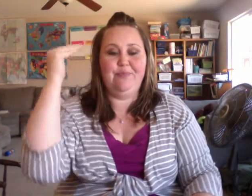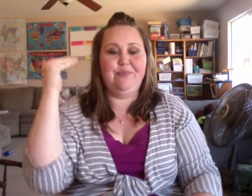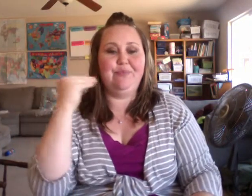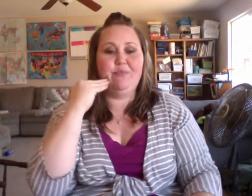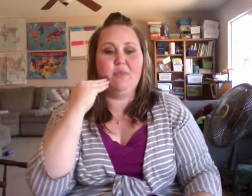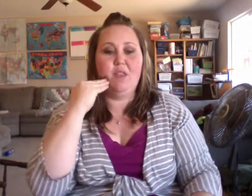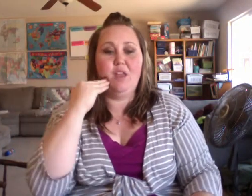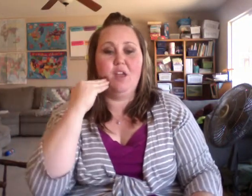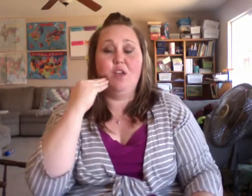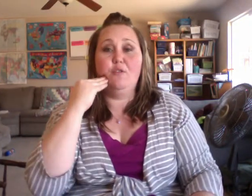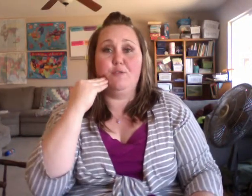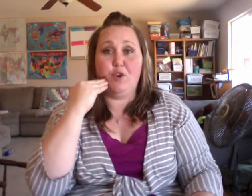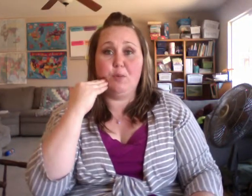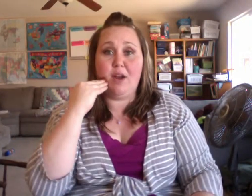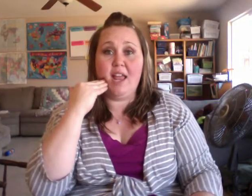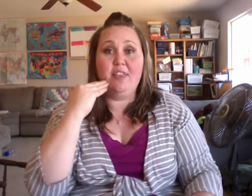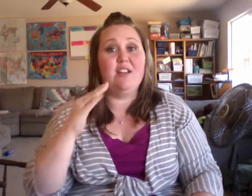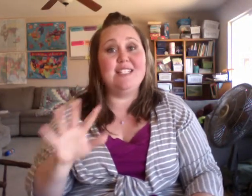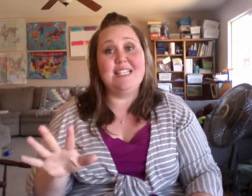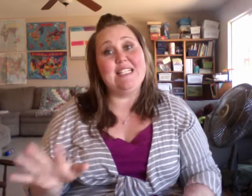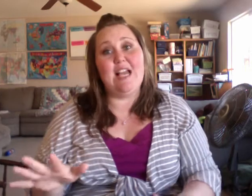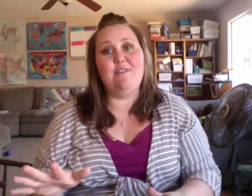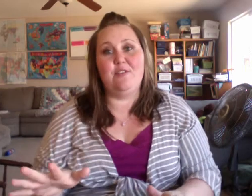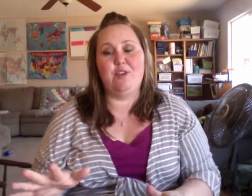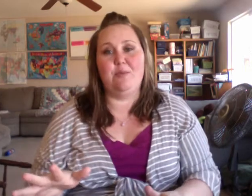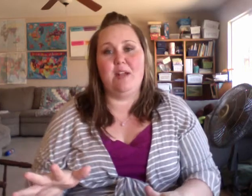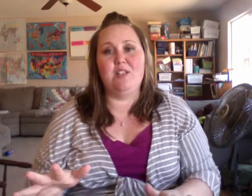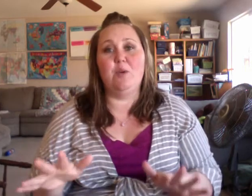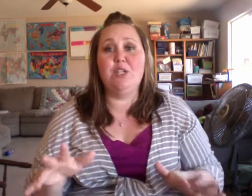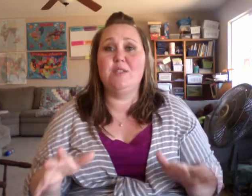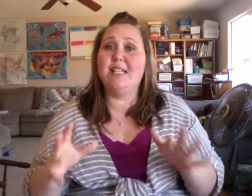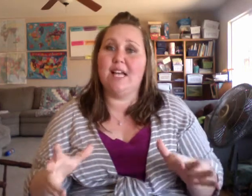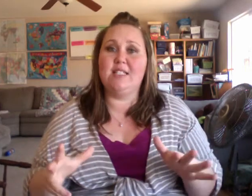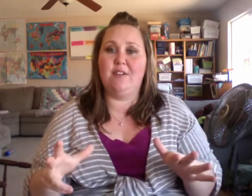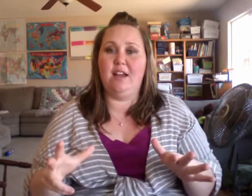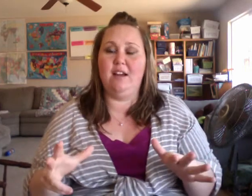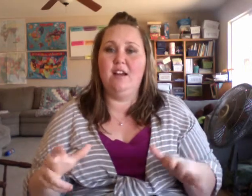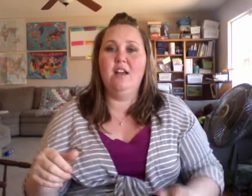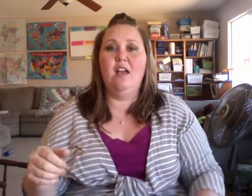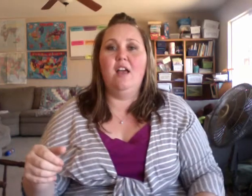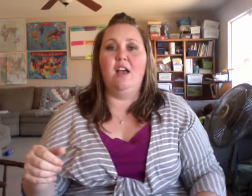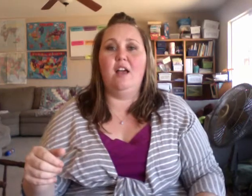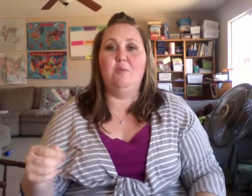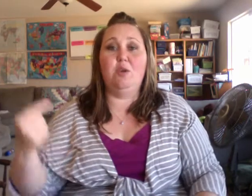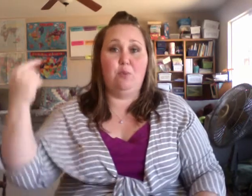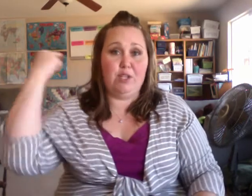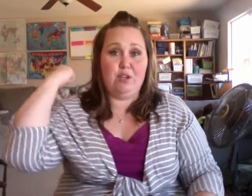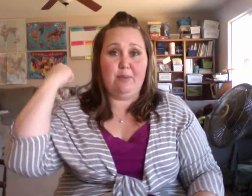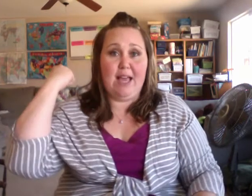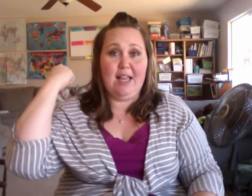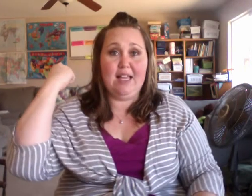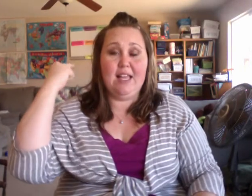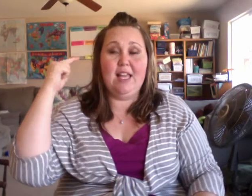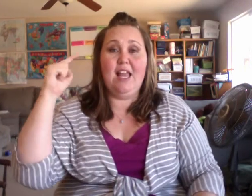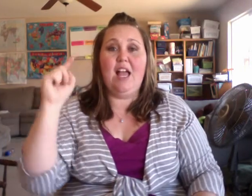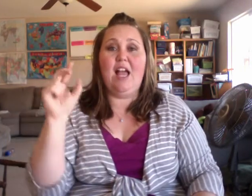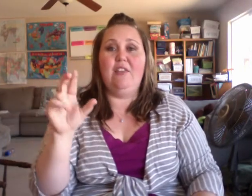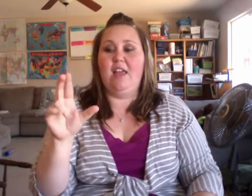vertebrae. There isn't a sign for vertebrae so we're going use a classifier. You can point to your back and then